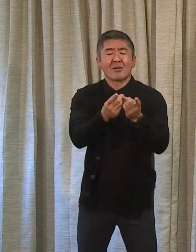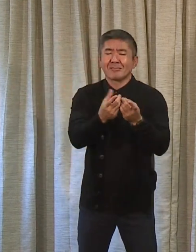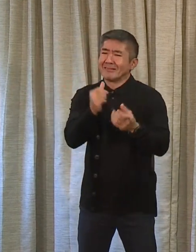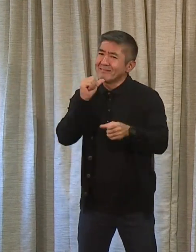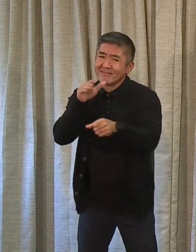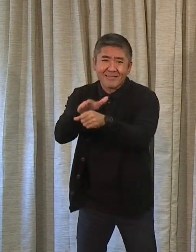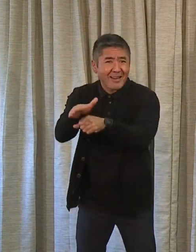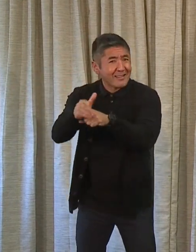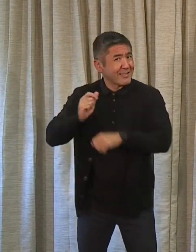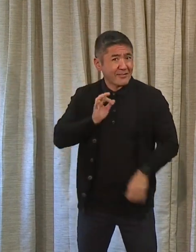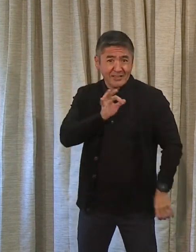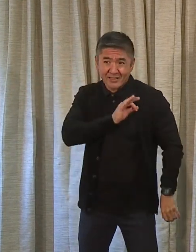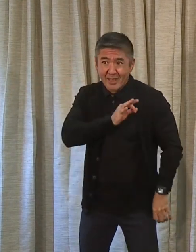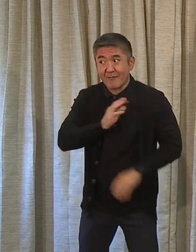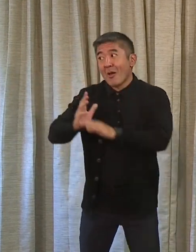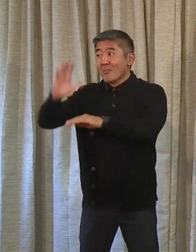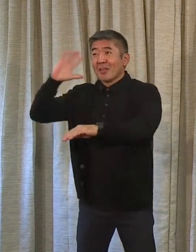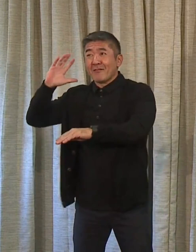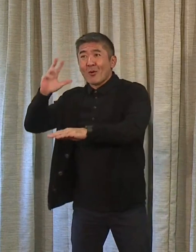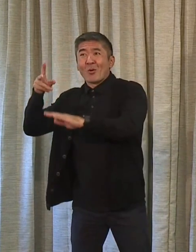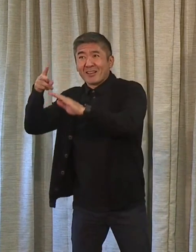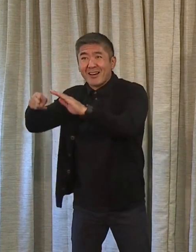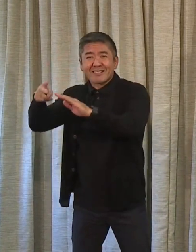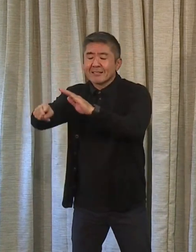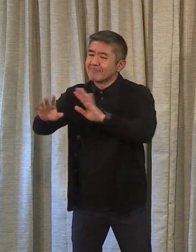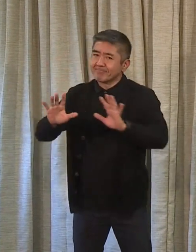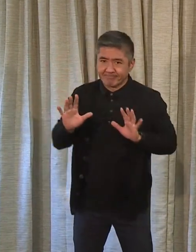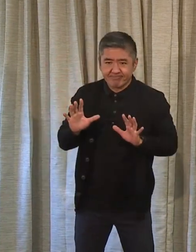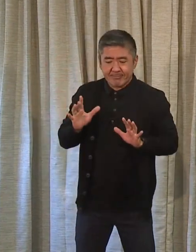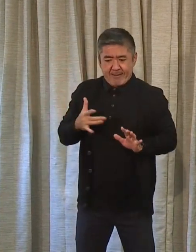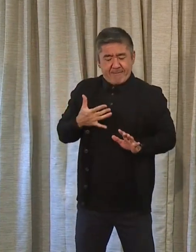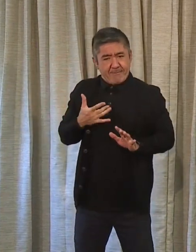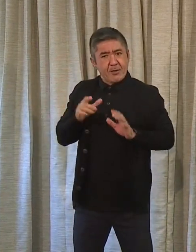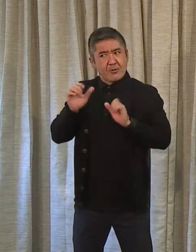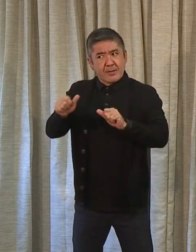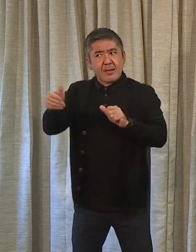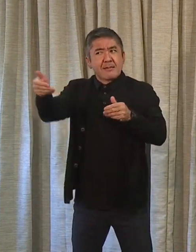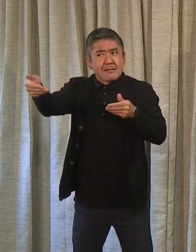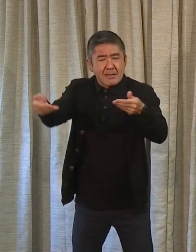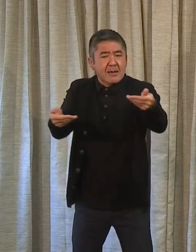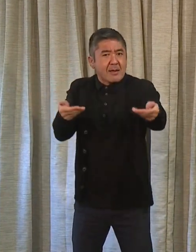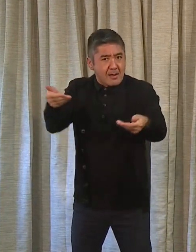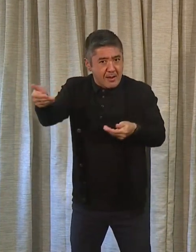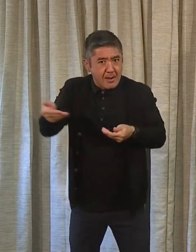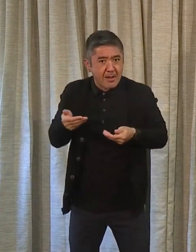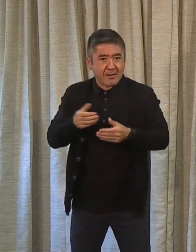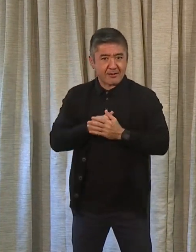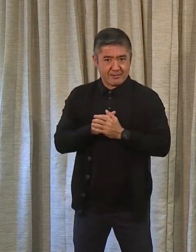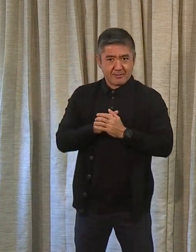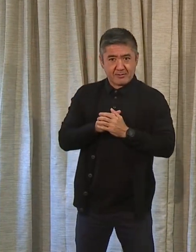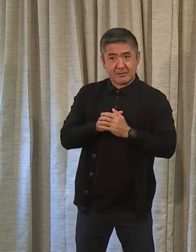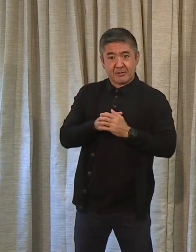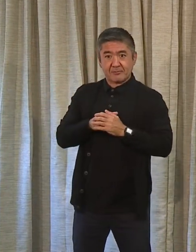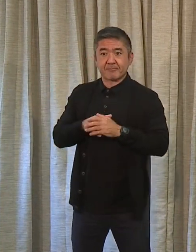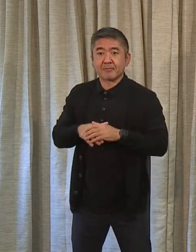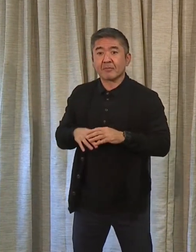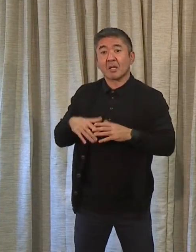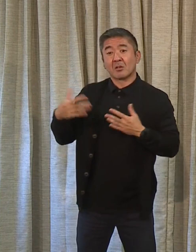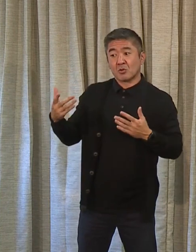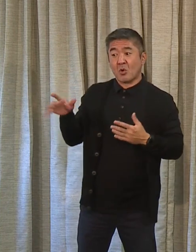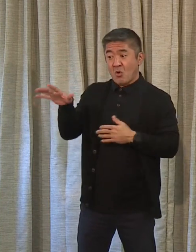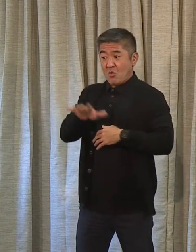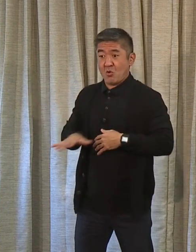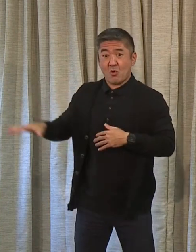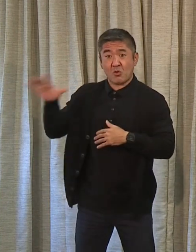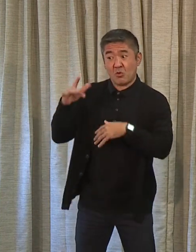now, and they've had cuts in the past. So we think selectively we can build back. So for anybody that's wondering where does nearly 2,000 vacant positions